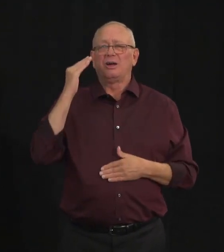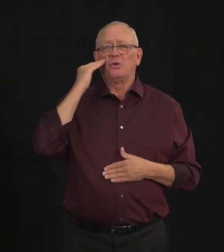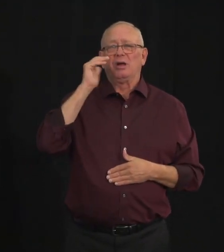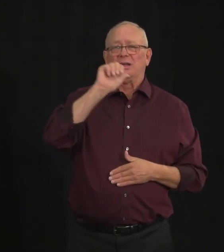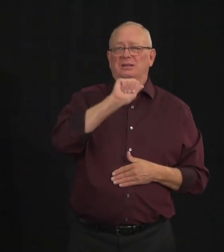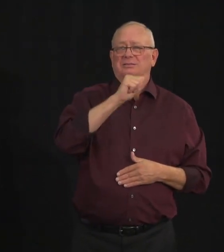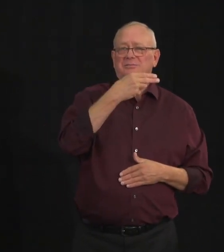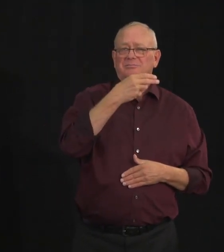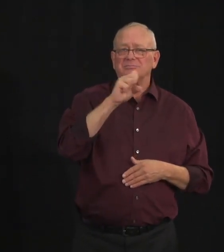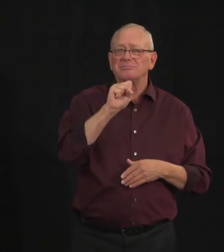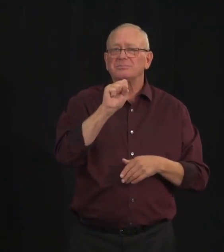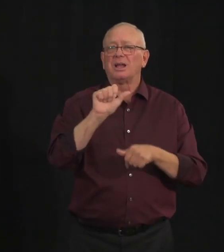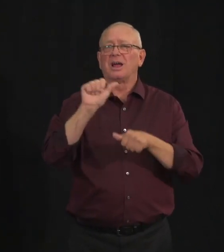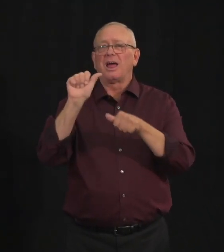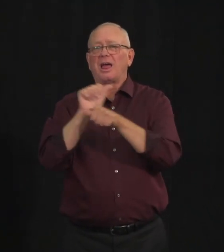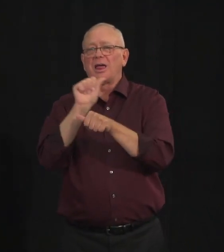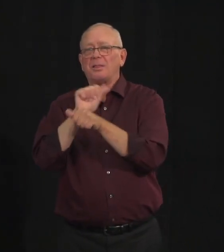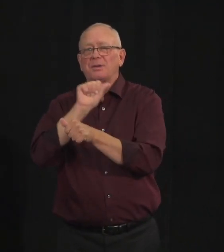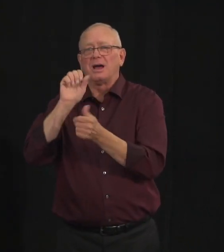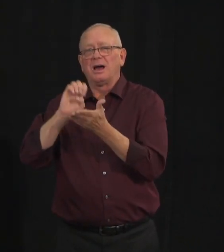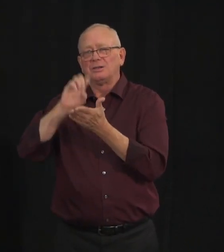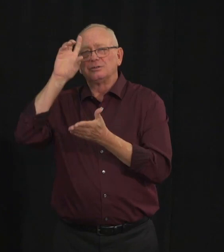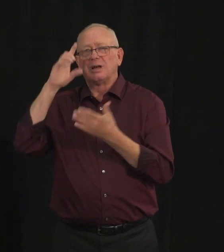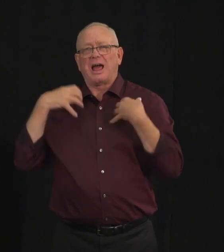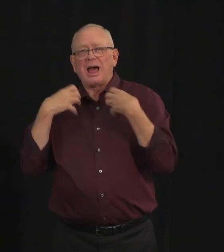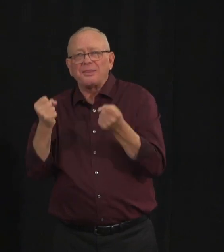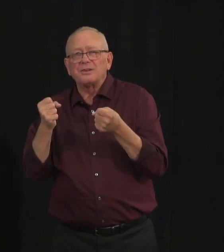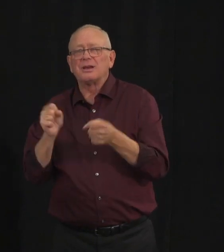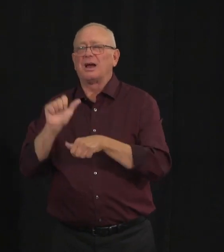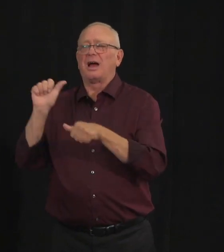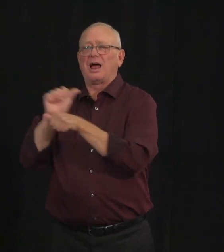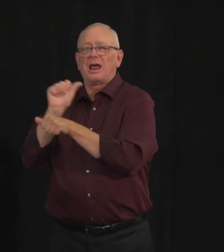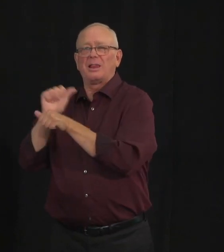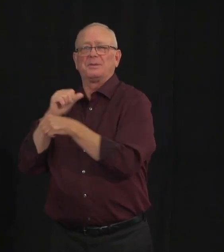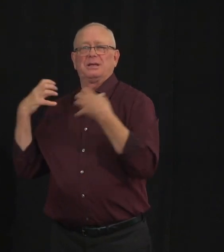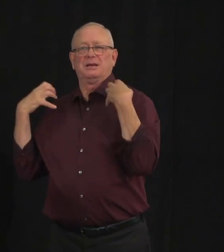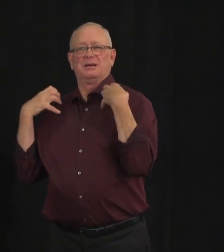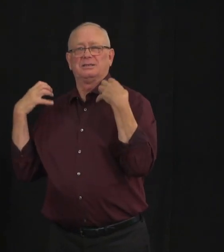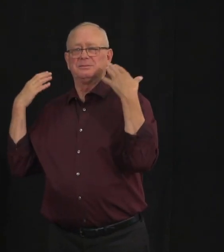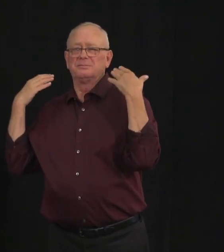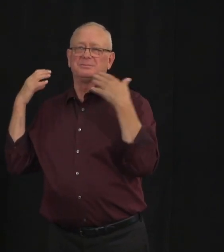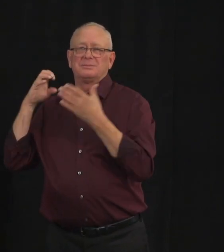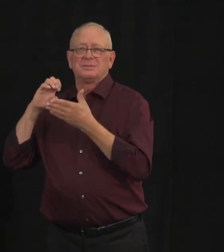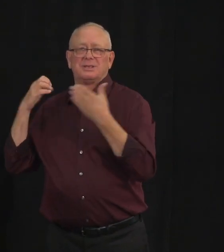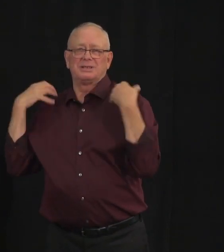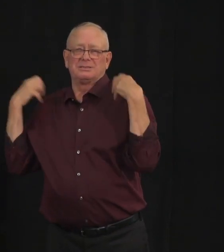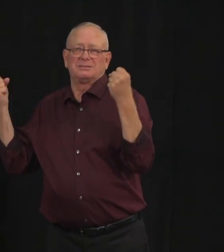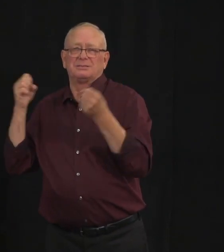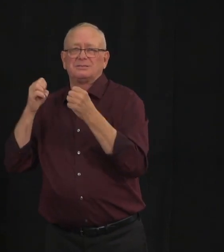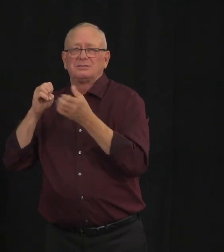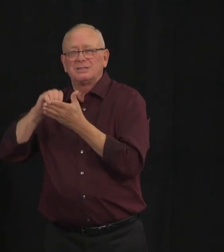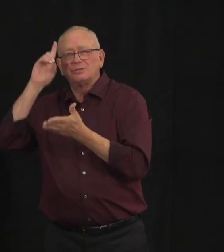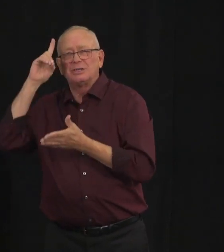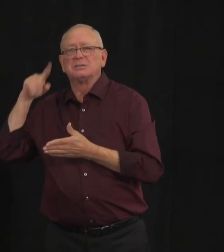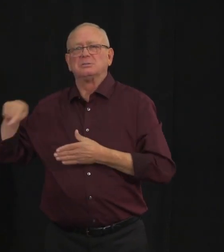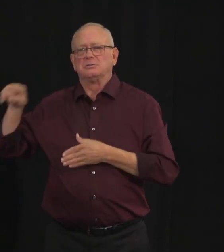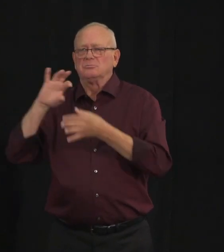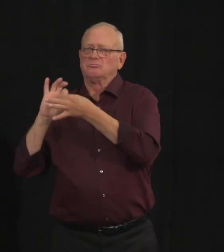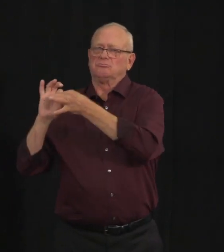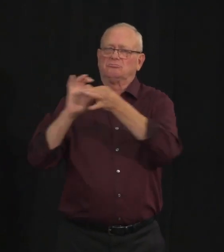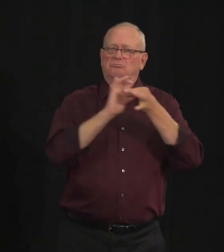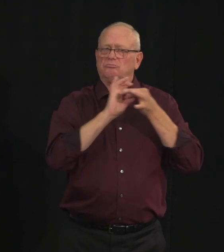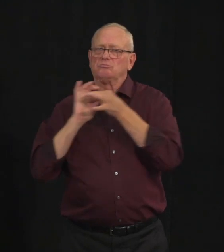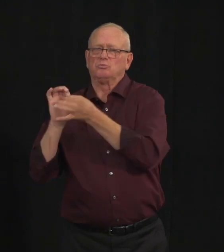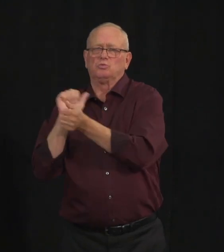will monitor the situation in schools very closely. We will be in frequent contact with school authorities